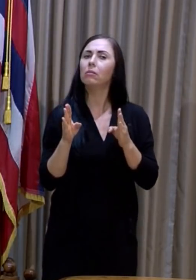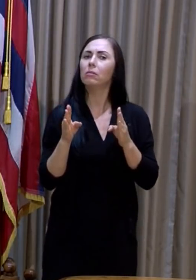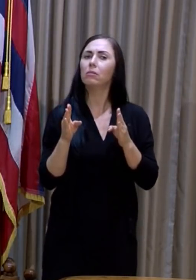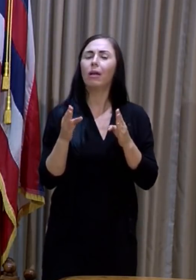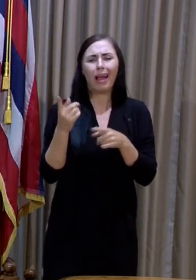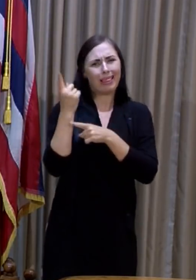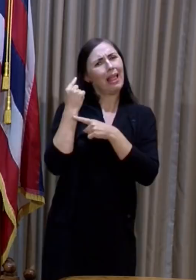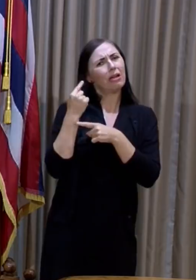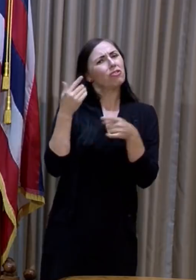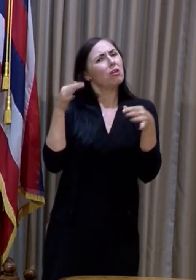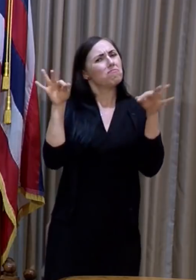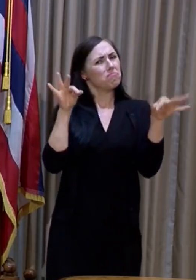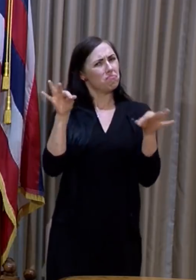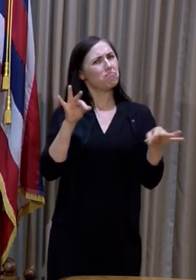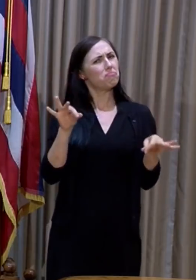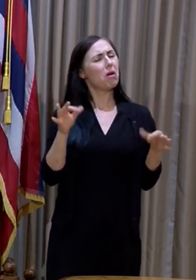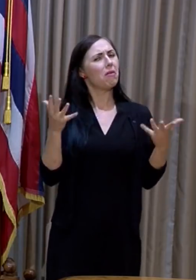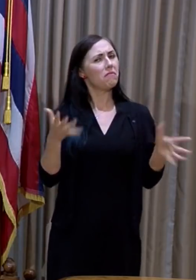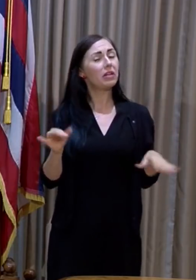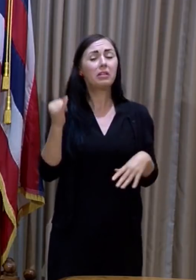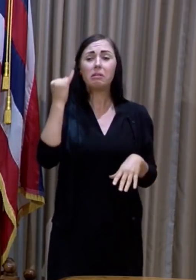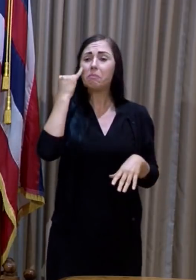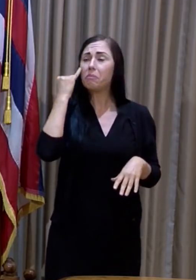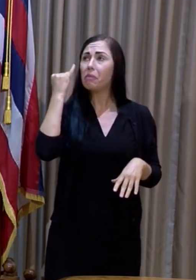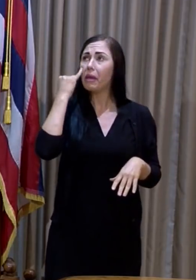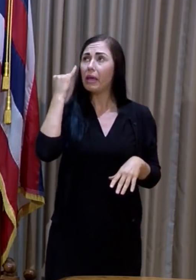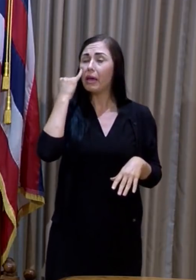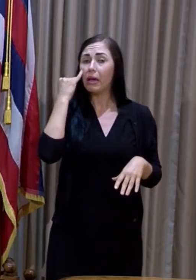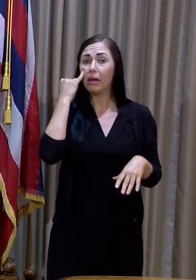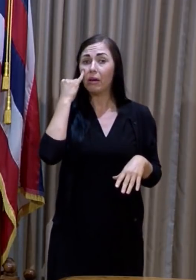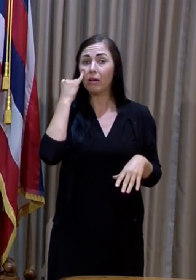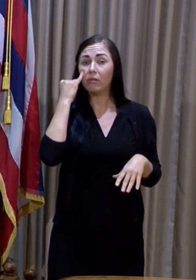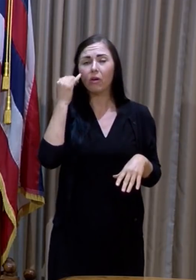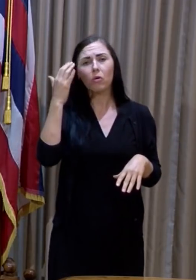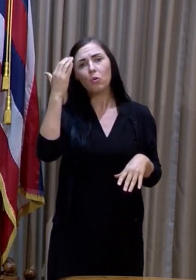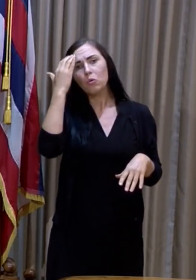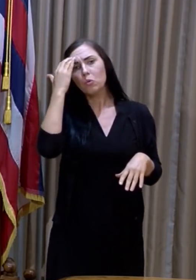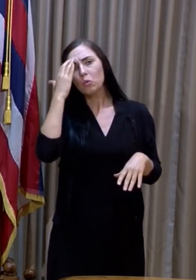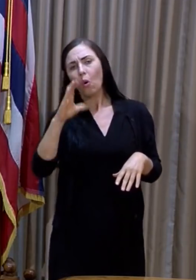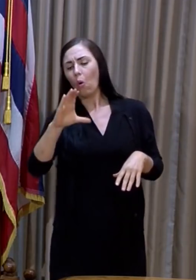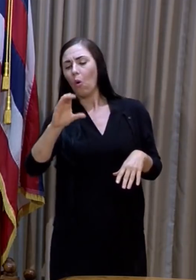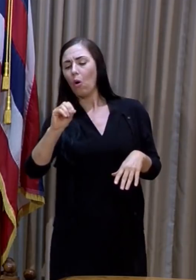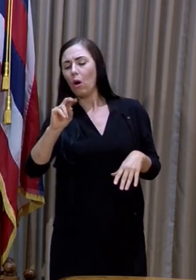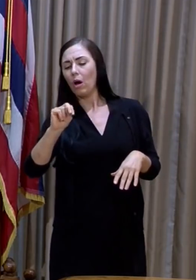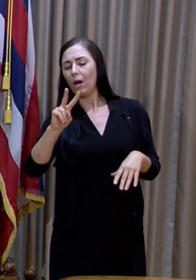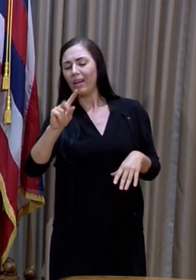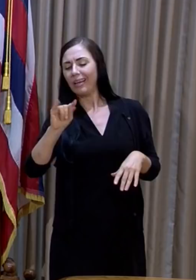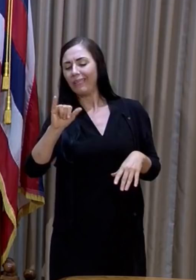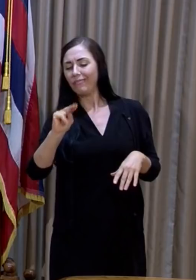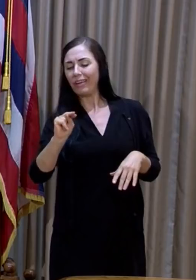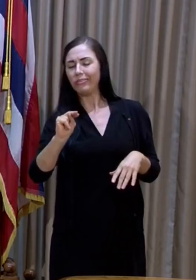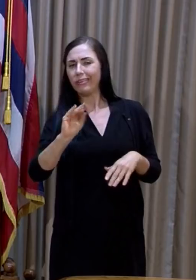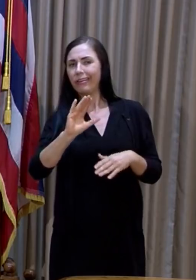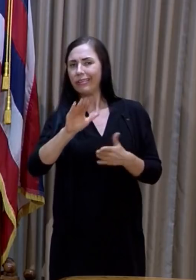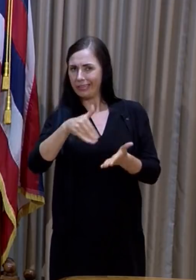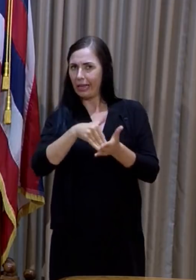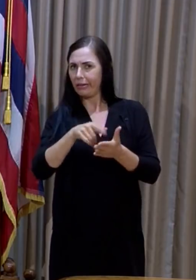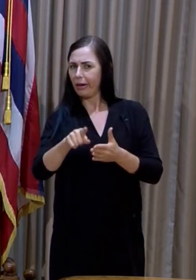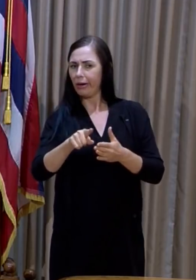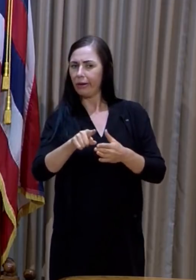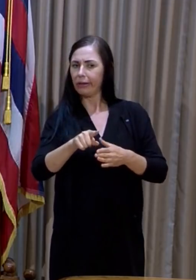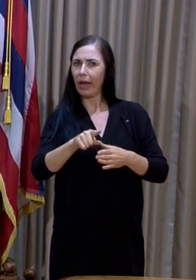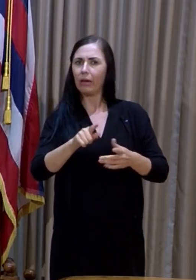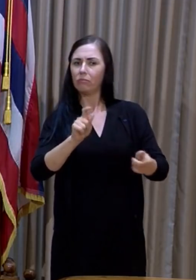about it last year, about whether we would be able to retrofit a convention center or other